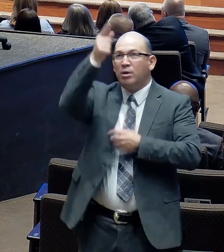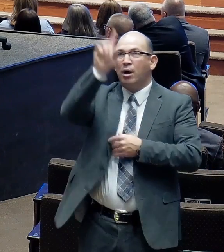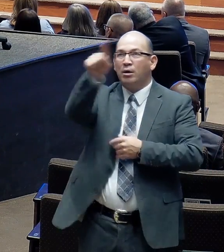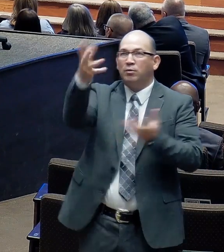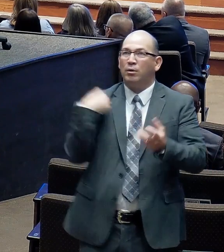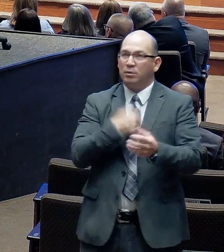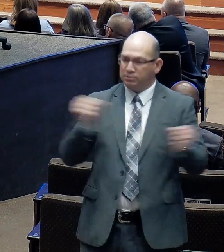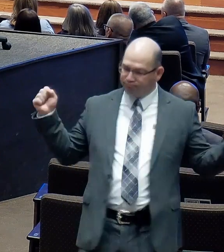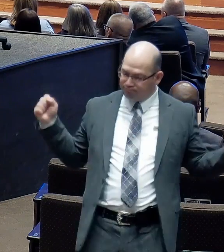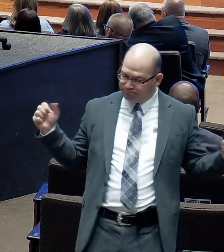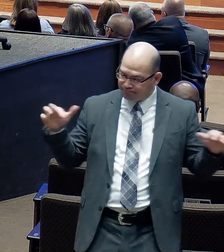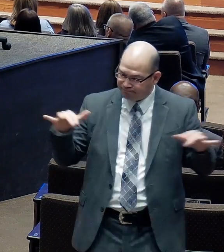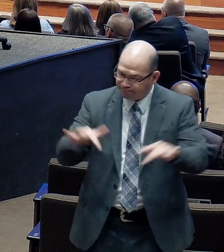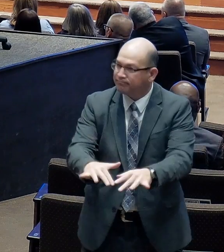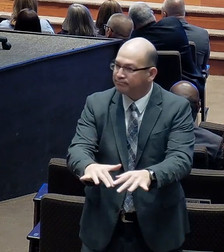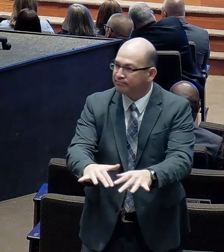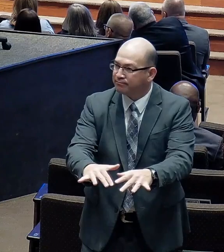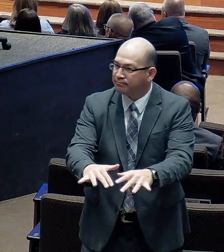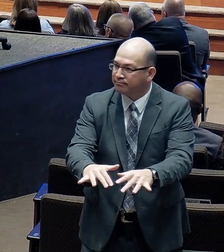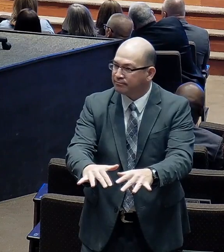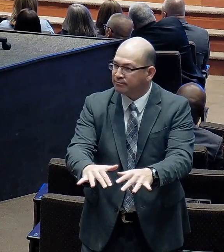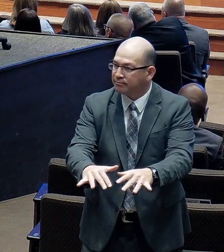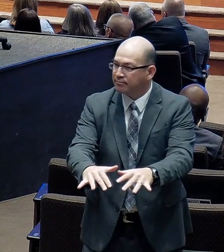Forsake not the assembling of yourselves together.